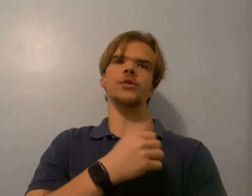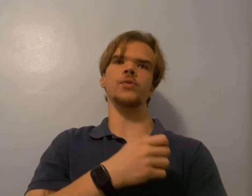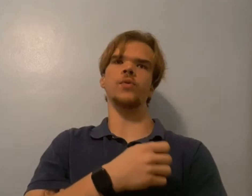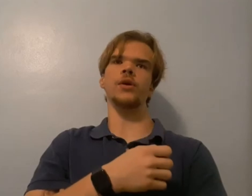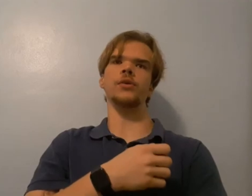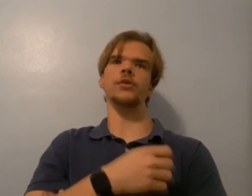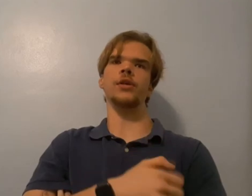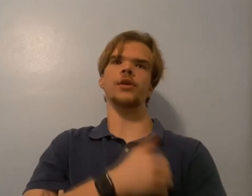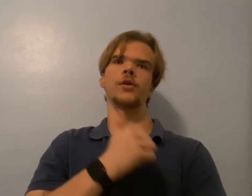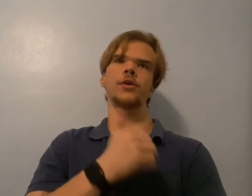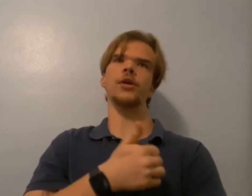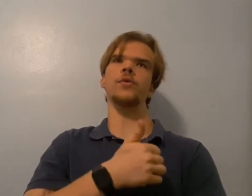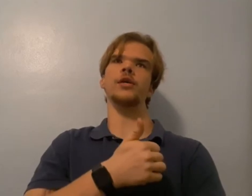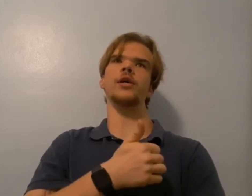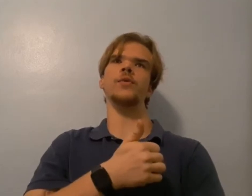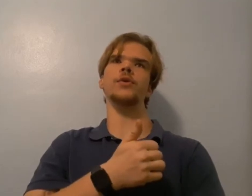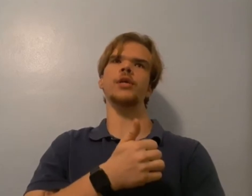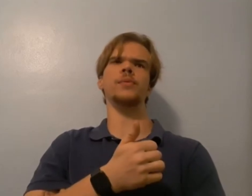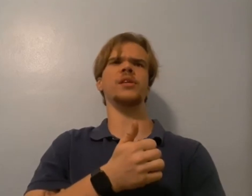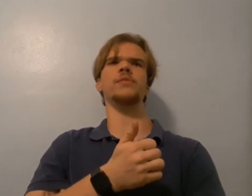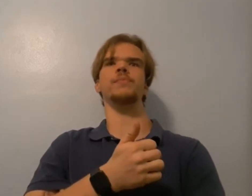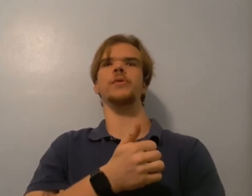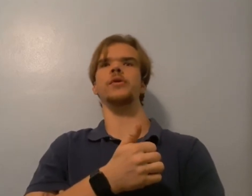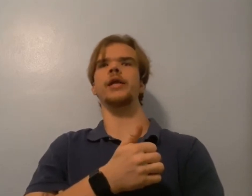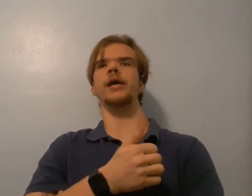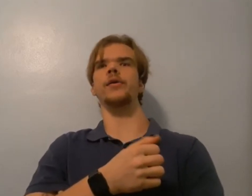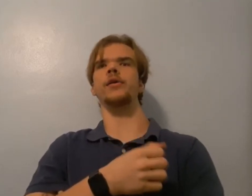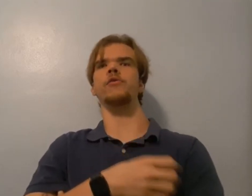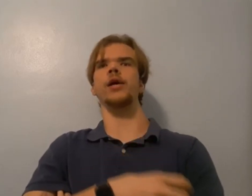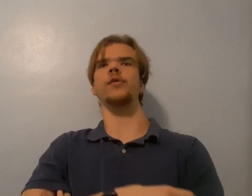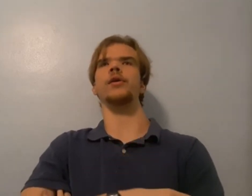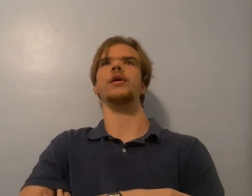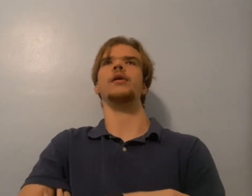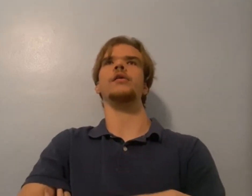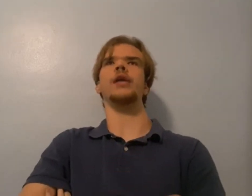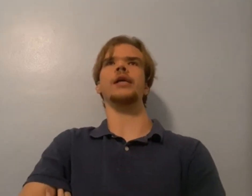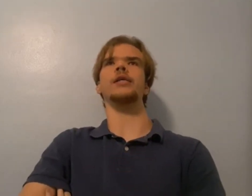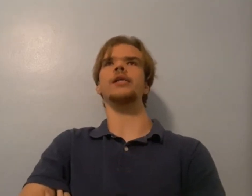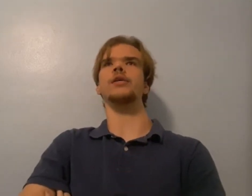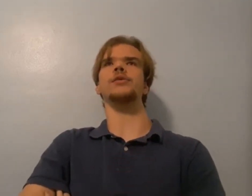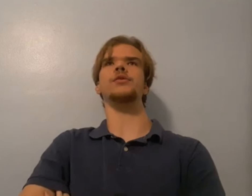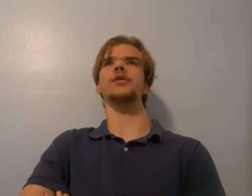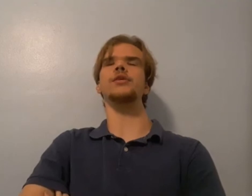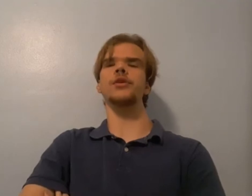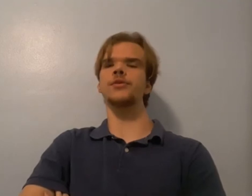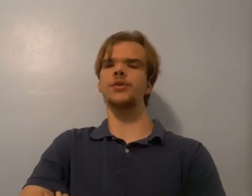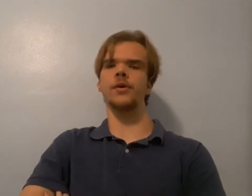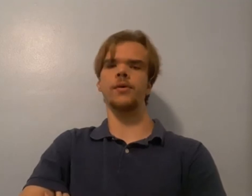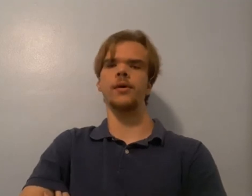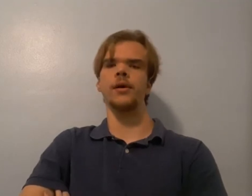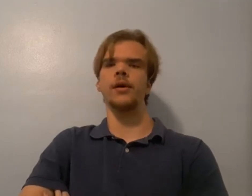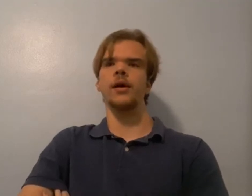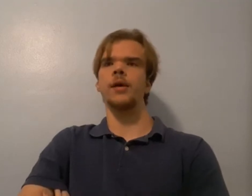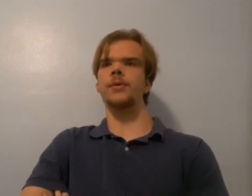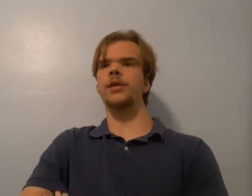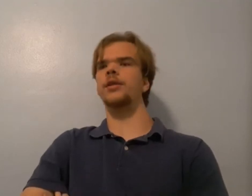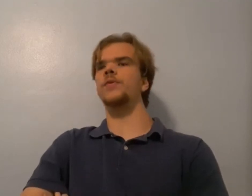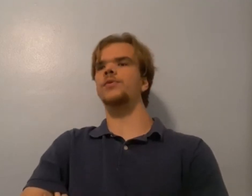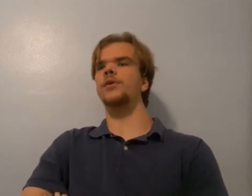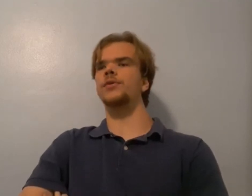places was the Gold Hotel, which I believe burned down around 1960 or so. But then there was